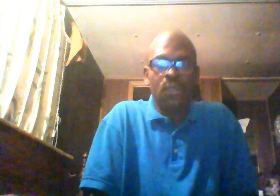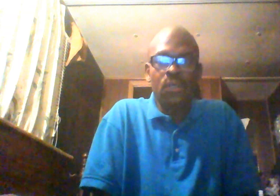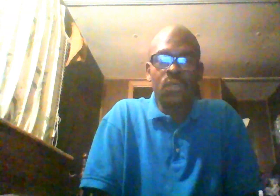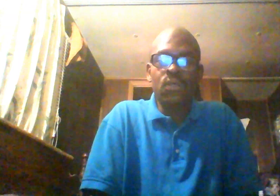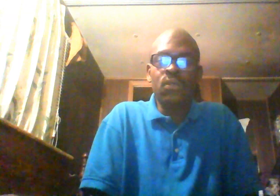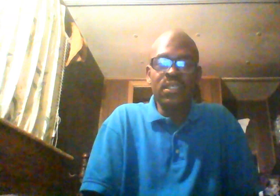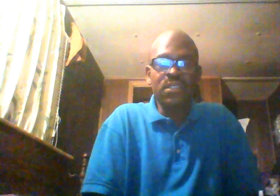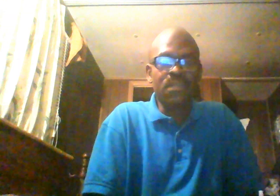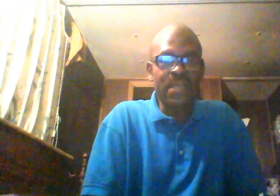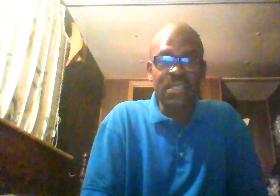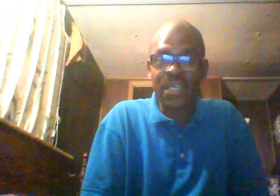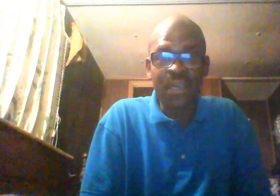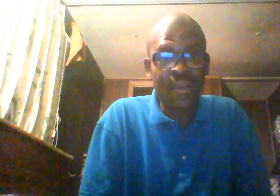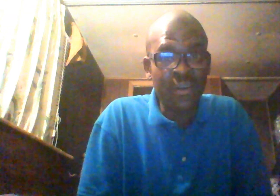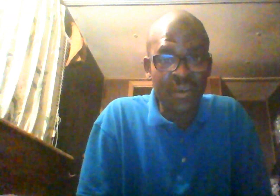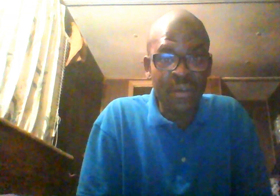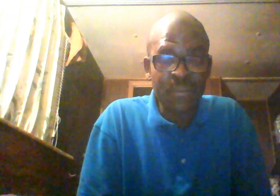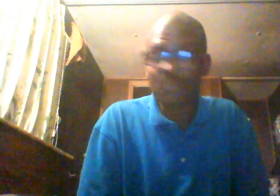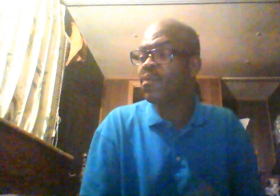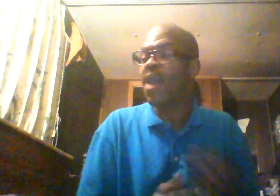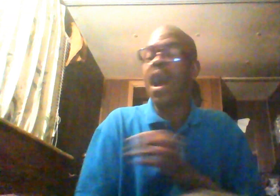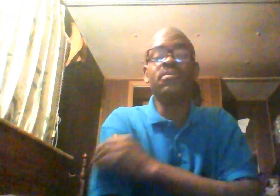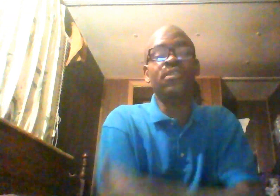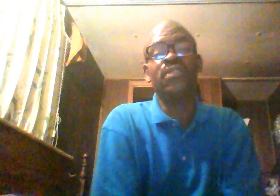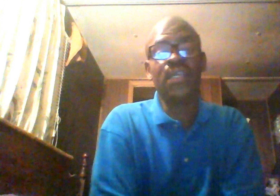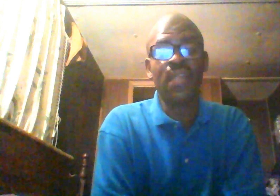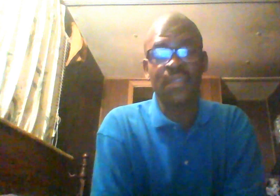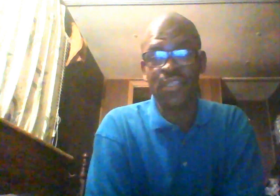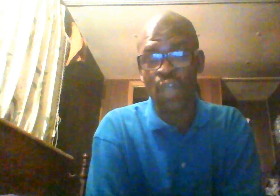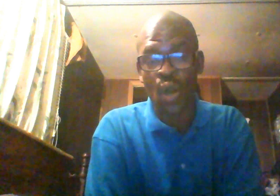Oh, this is about to get good. I'm just going to tell you like this, y'all.